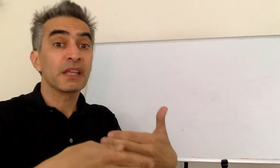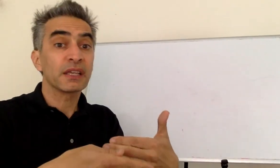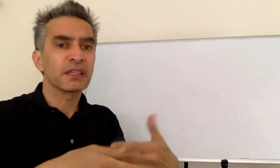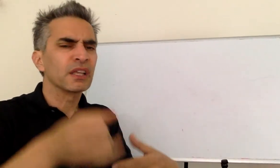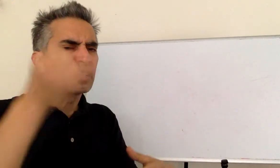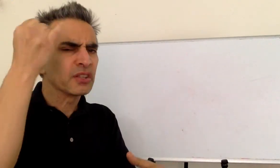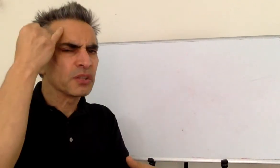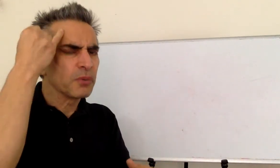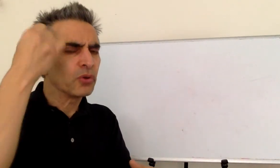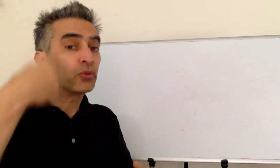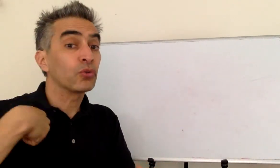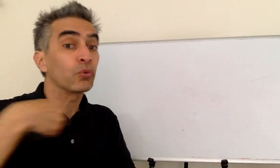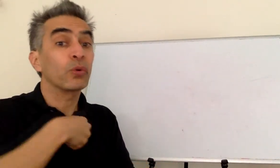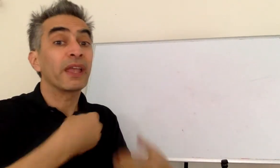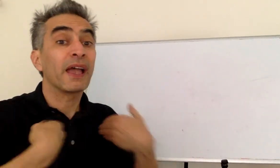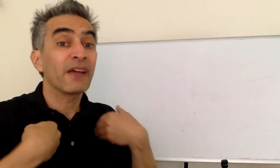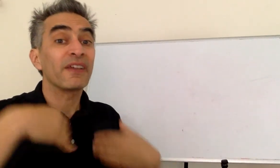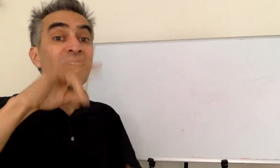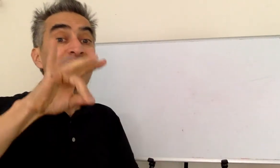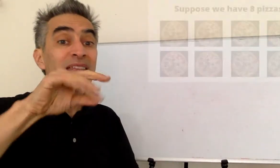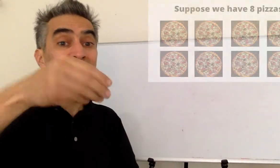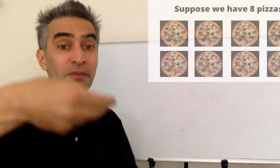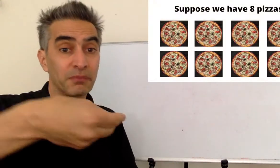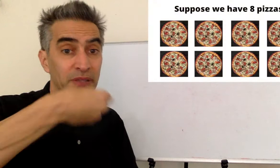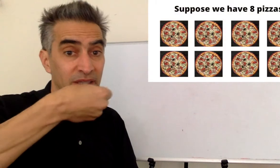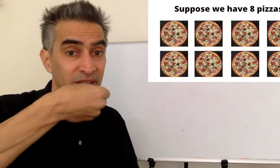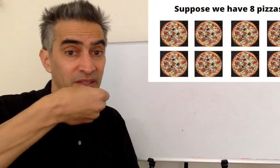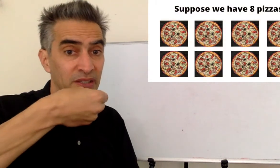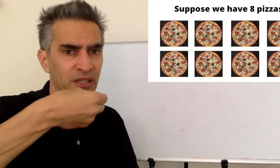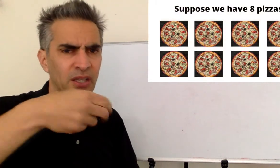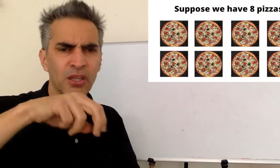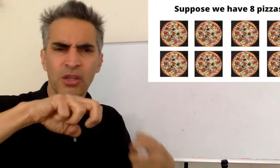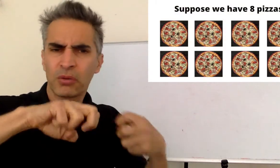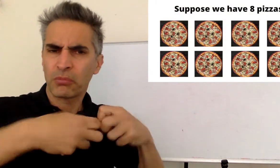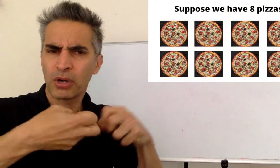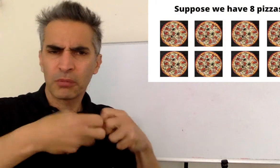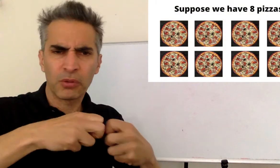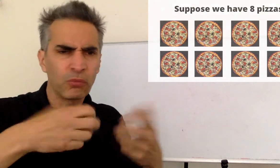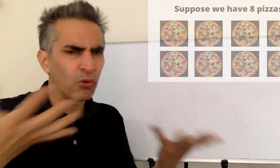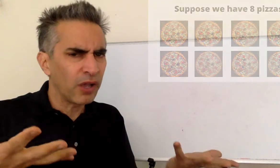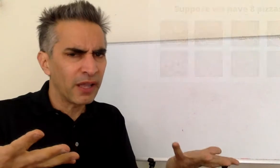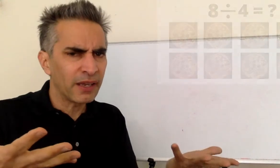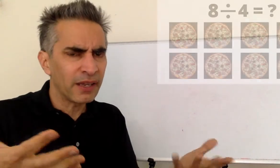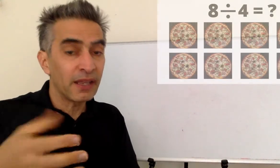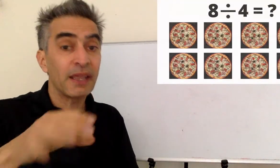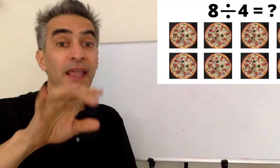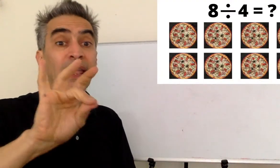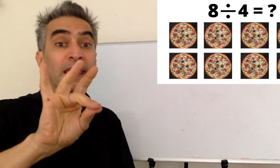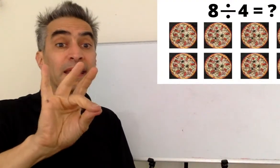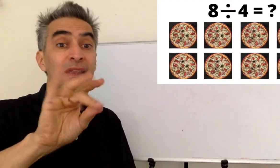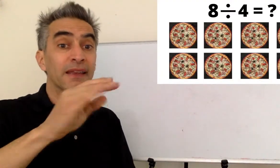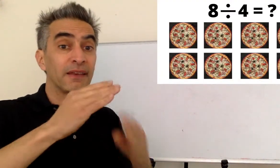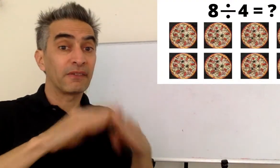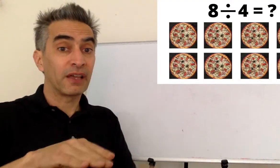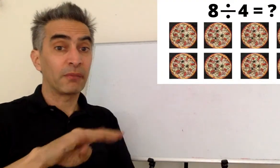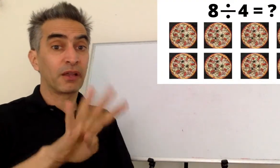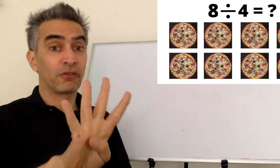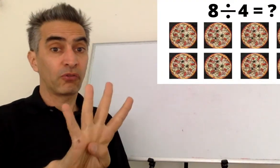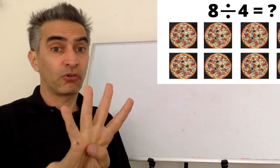Next, suppose we have eight pizzas. Our division problem is eight divided